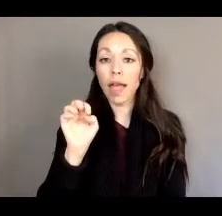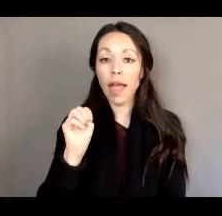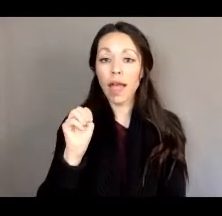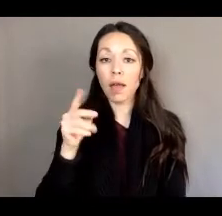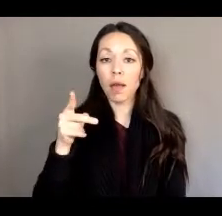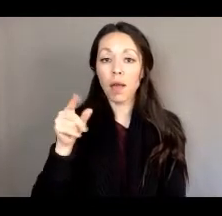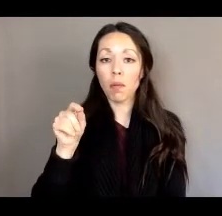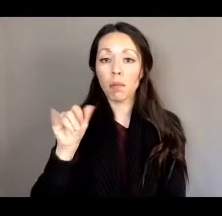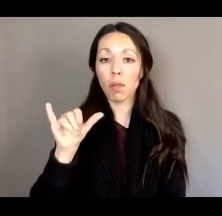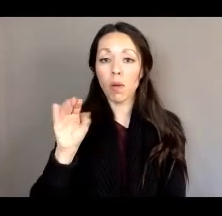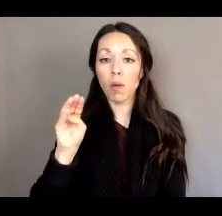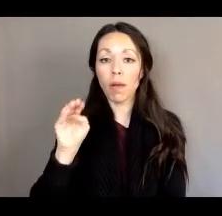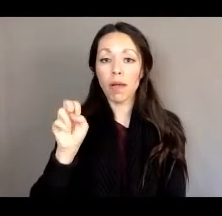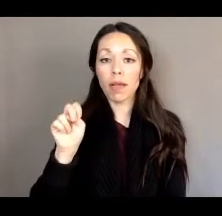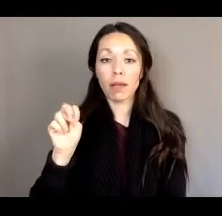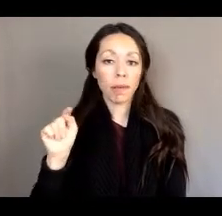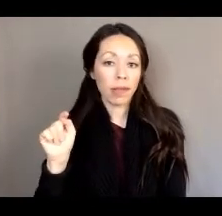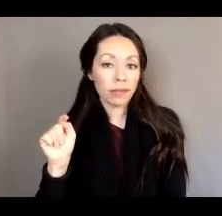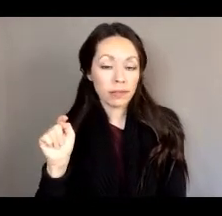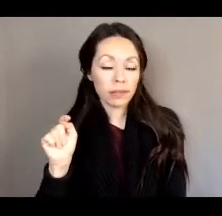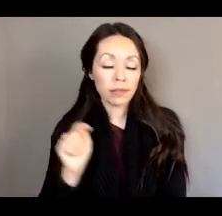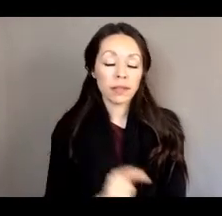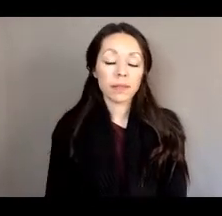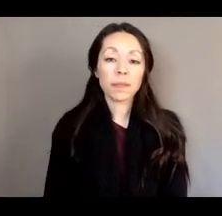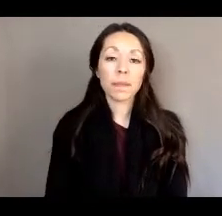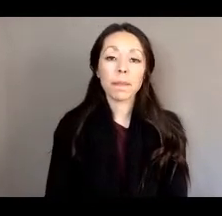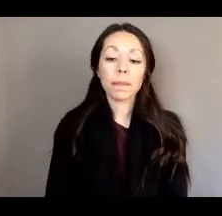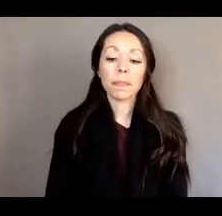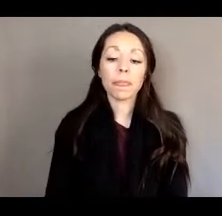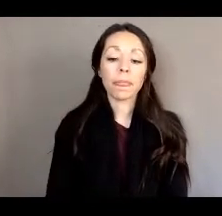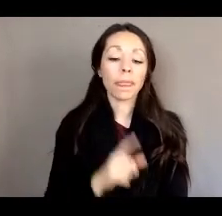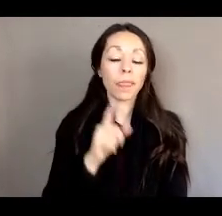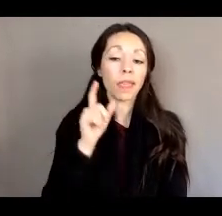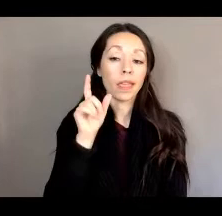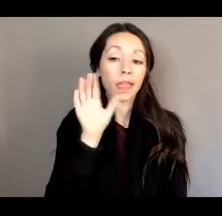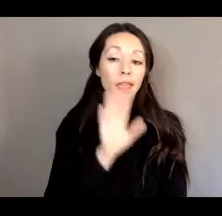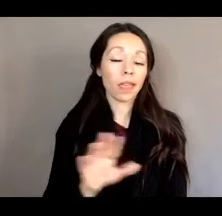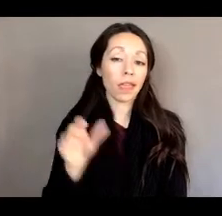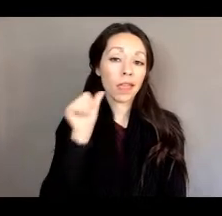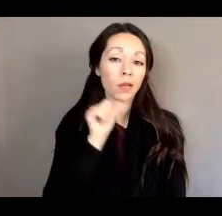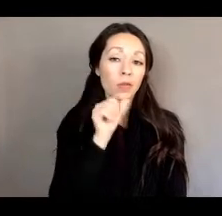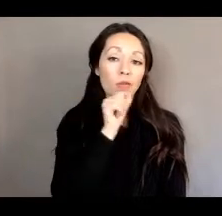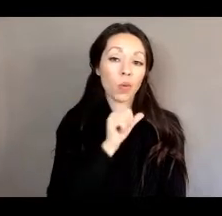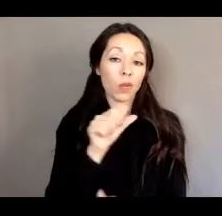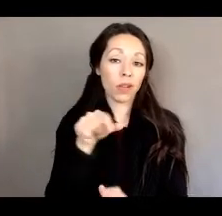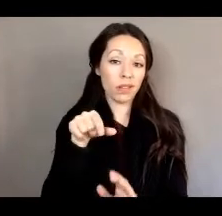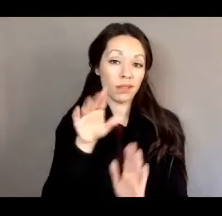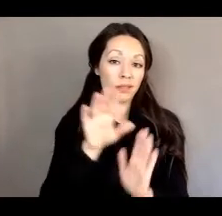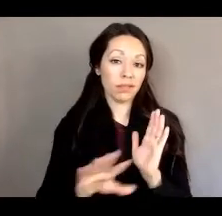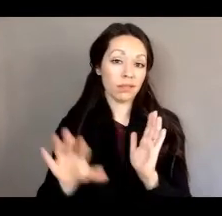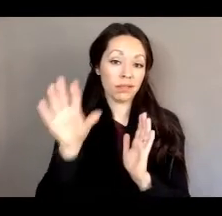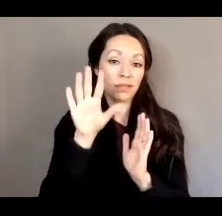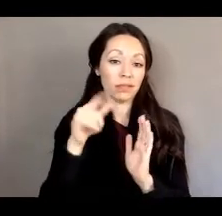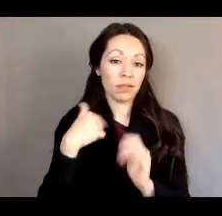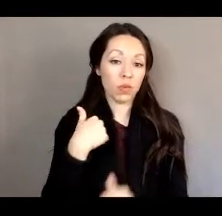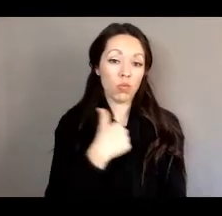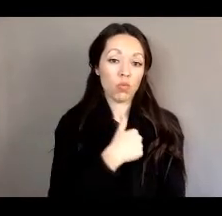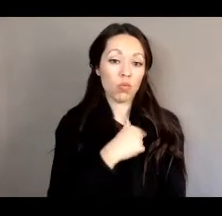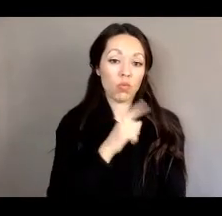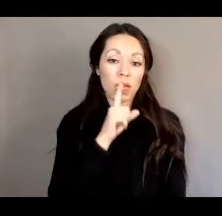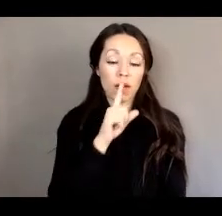Unemployment, um, unemployment, um, in the state is we are actually the second, uh,